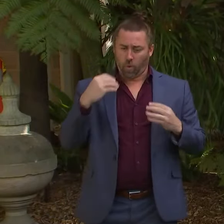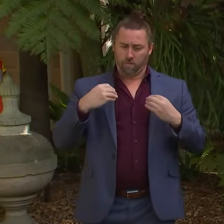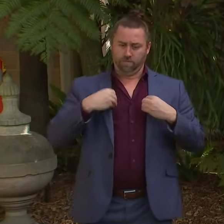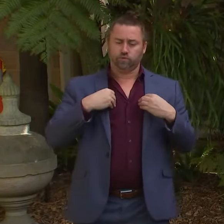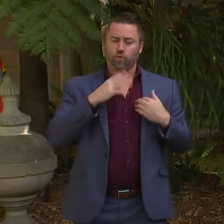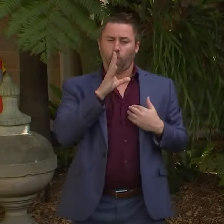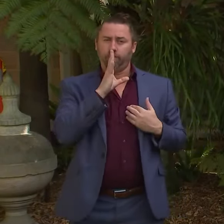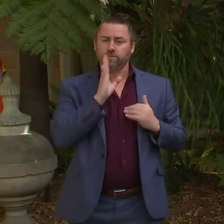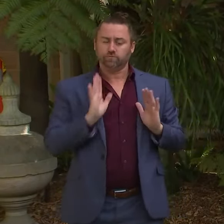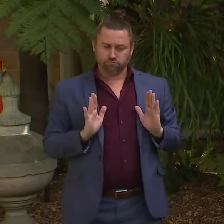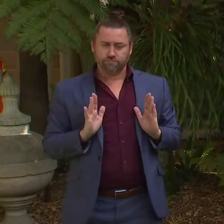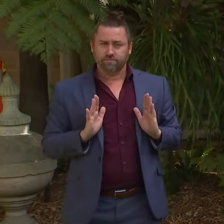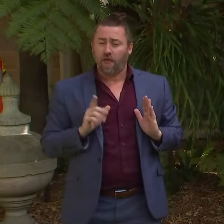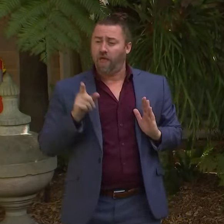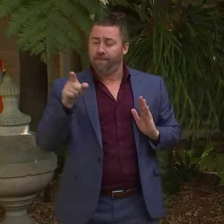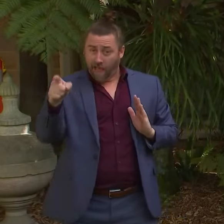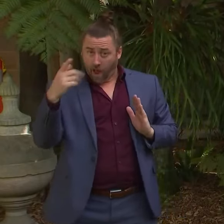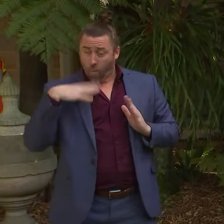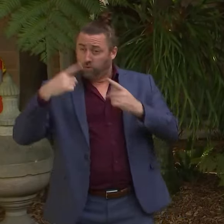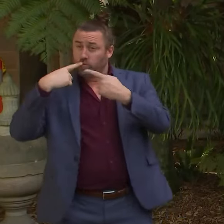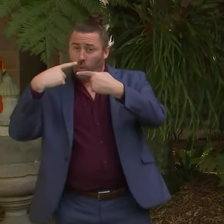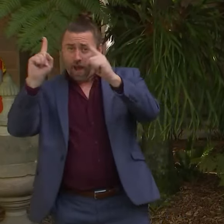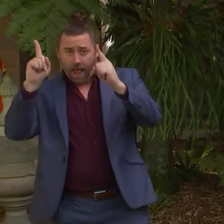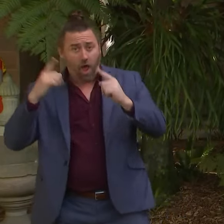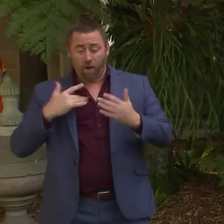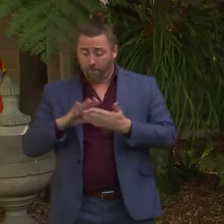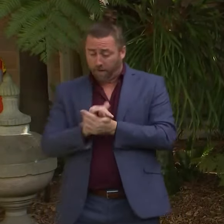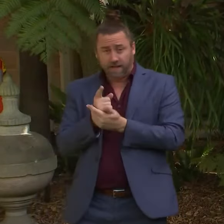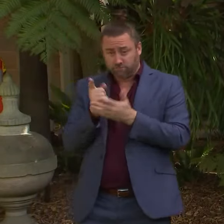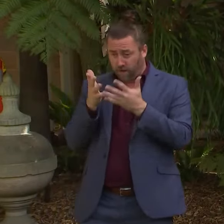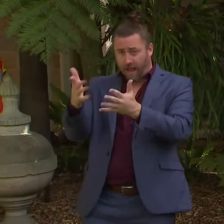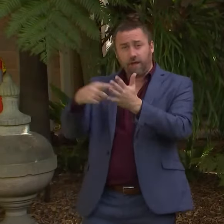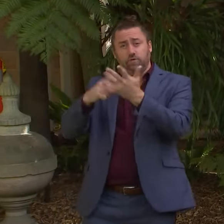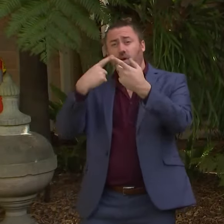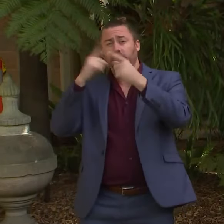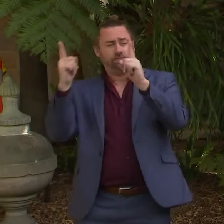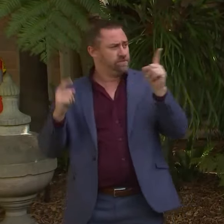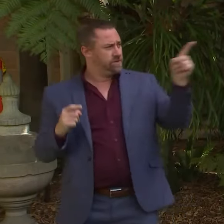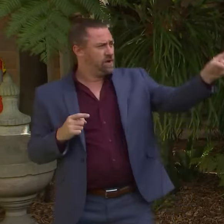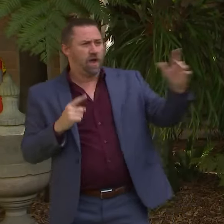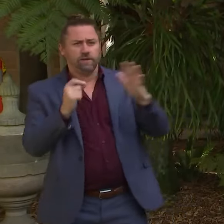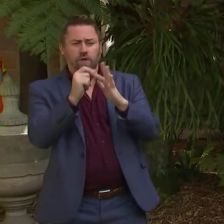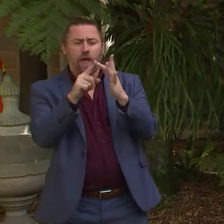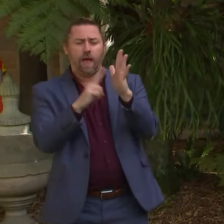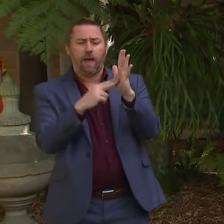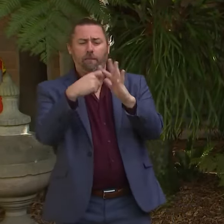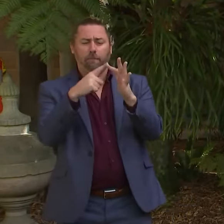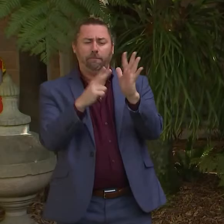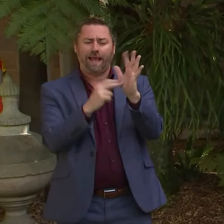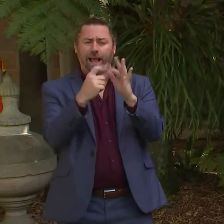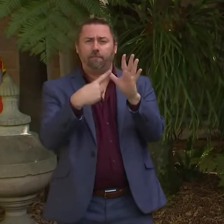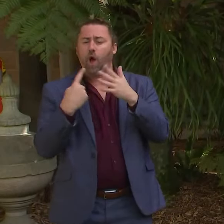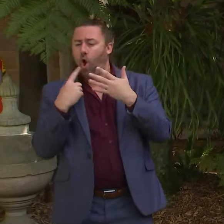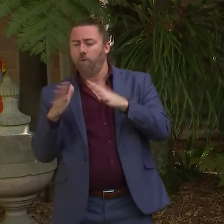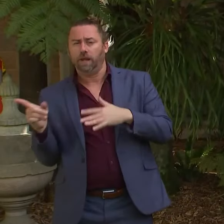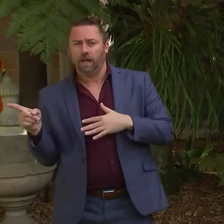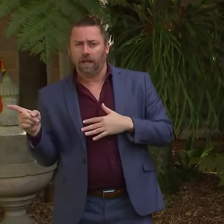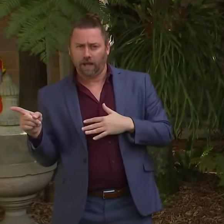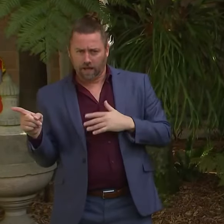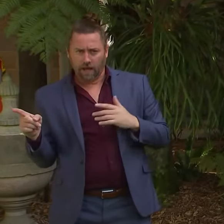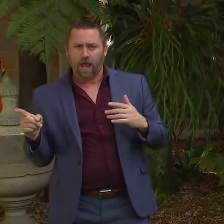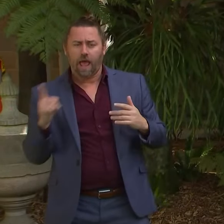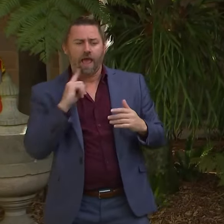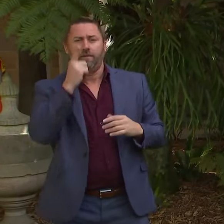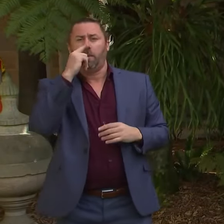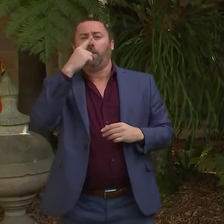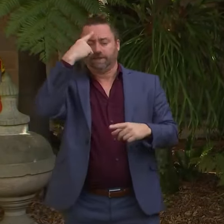the Wagners have agreed to release that costings and I'm pleased that they have and they agreed to do that. When Pencan Bar opens, will people go to Wellcamp or Pencan Bar and make that